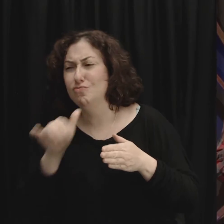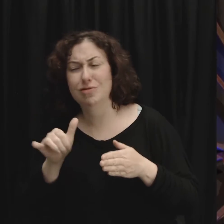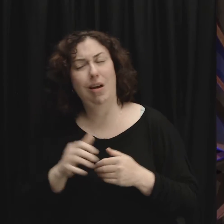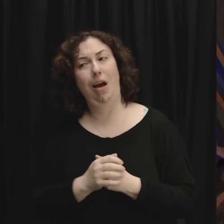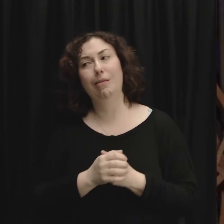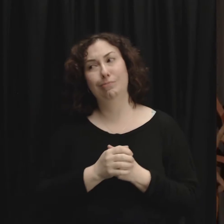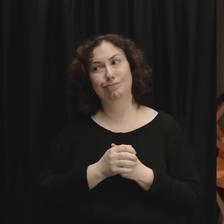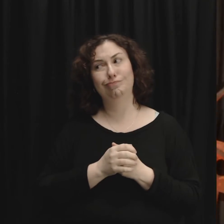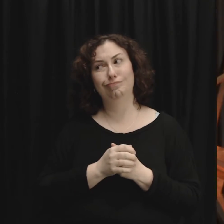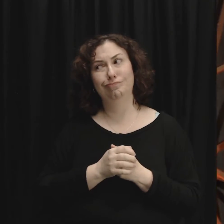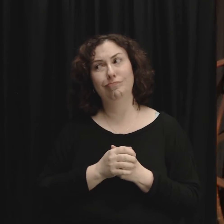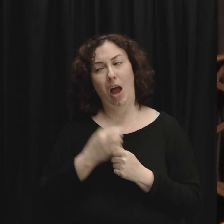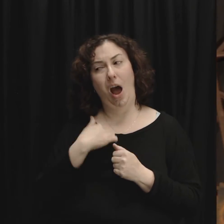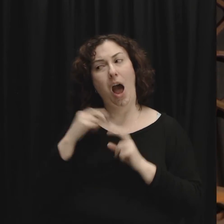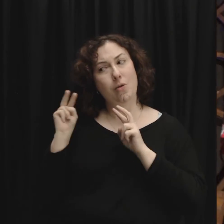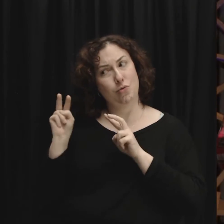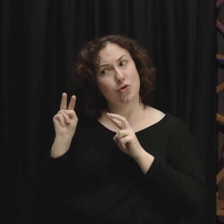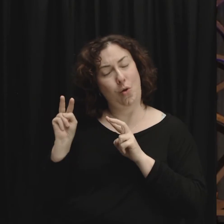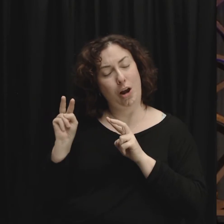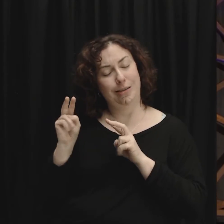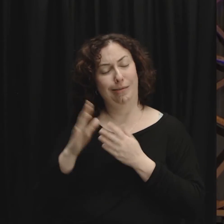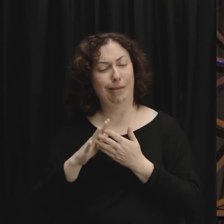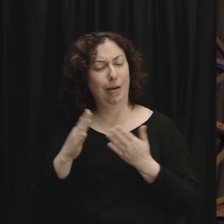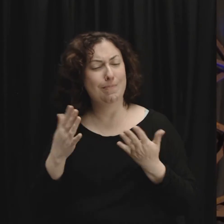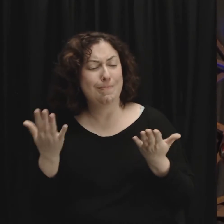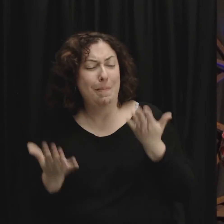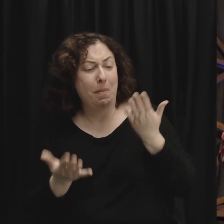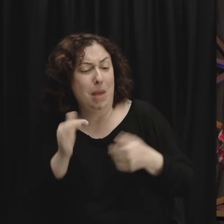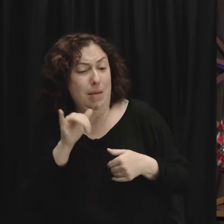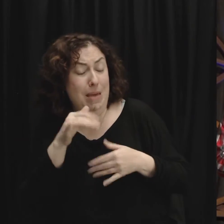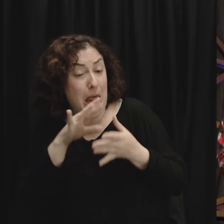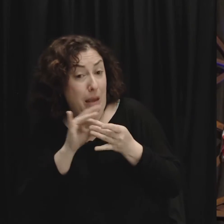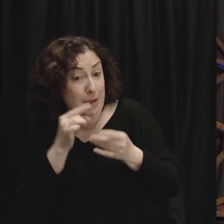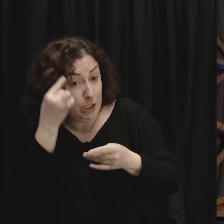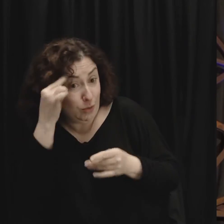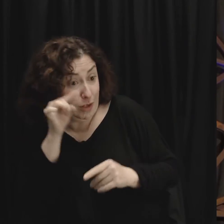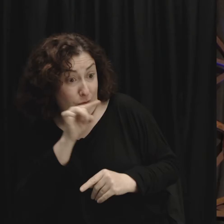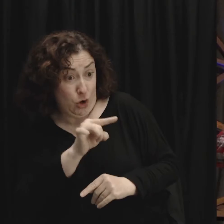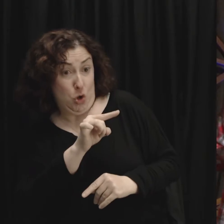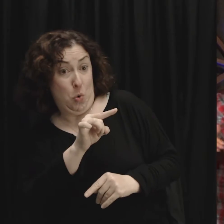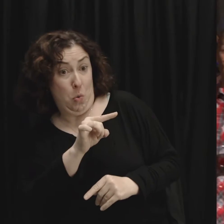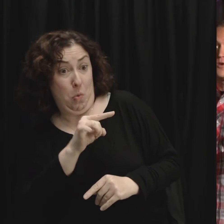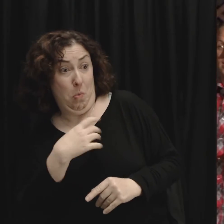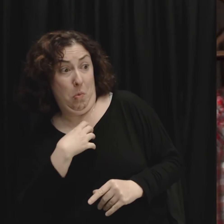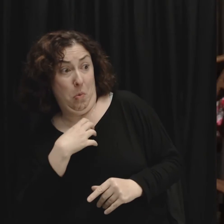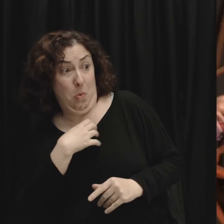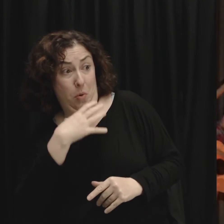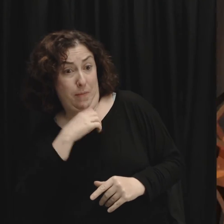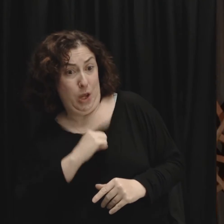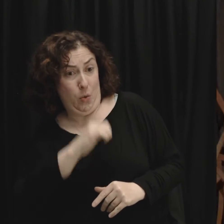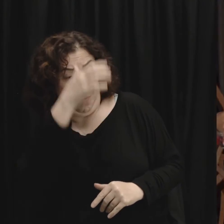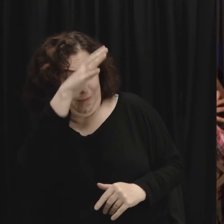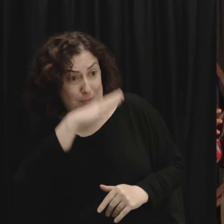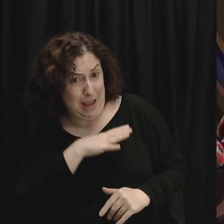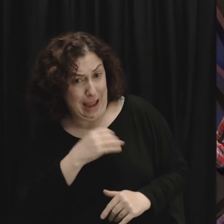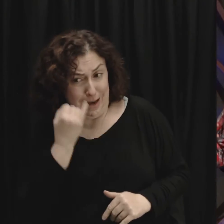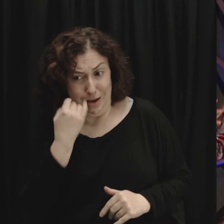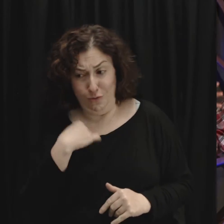big message was actually for you the point is this when we are not emotionally healthy we lack emotional self awareness and we think when